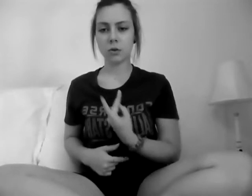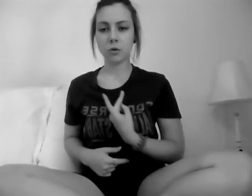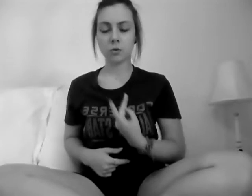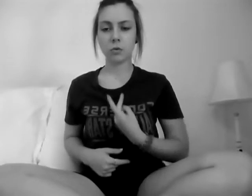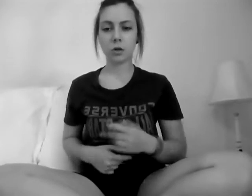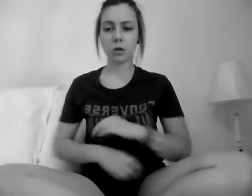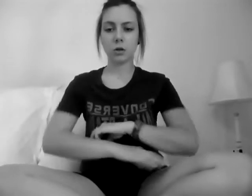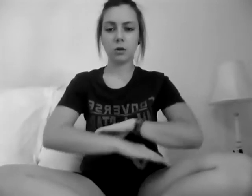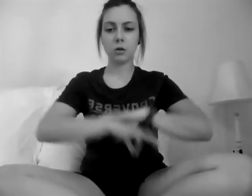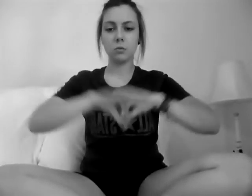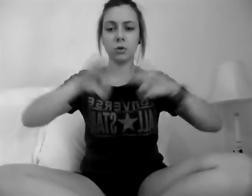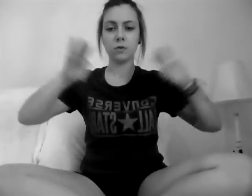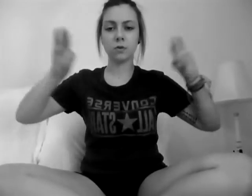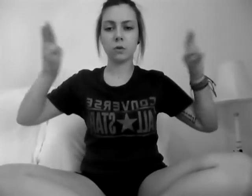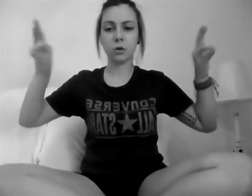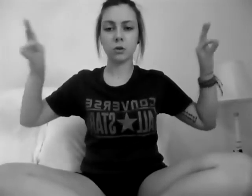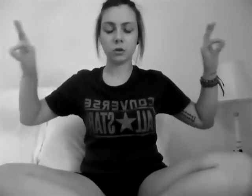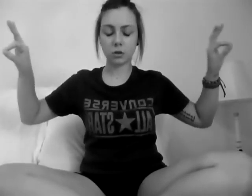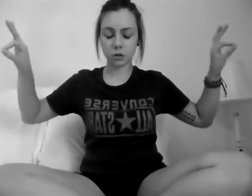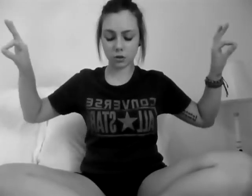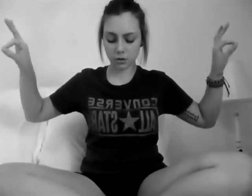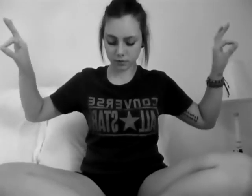we'll be free